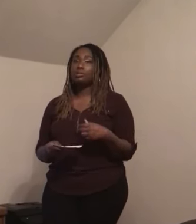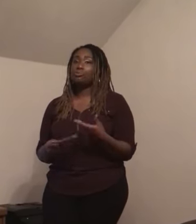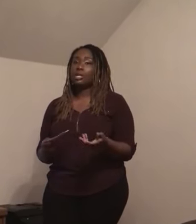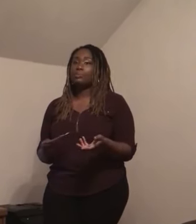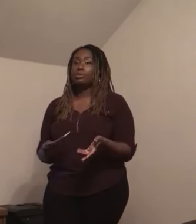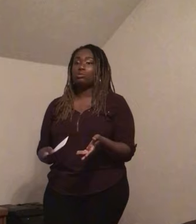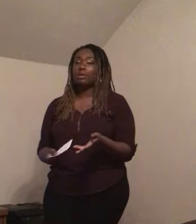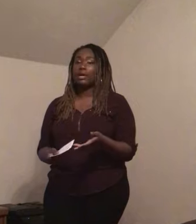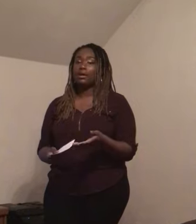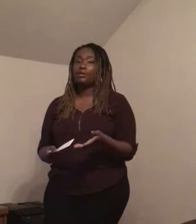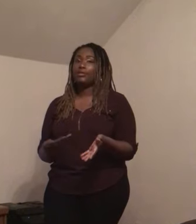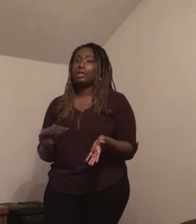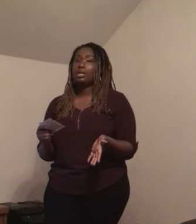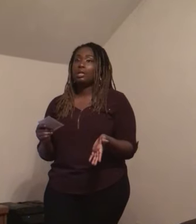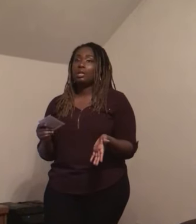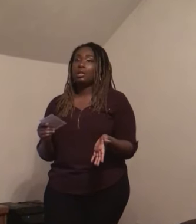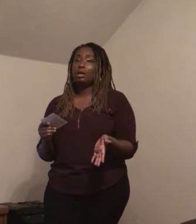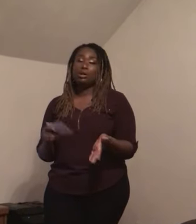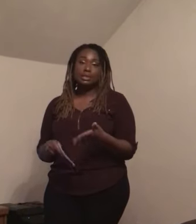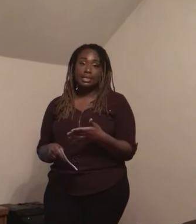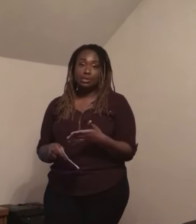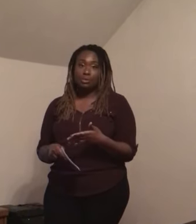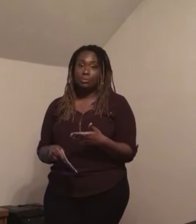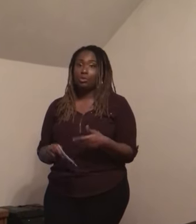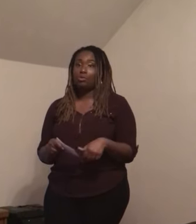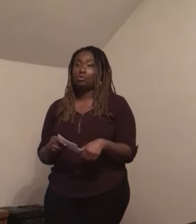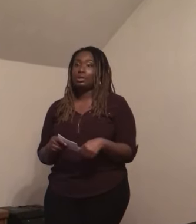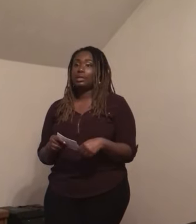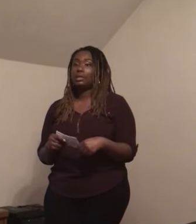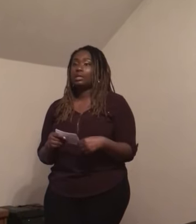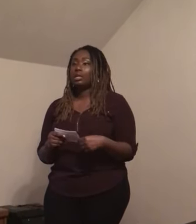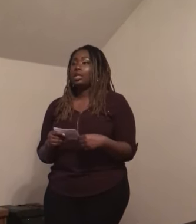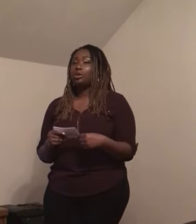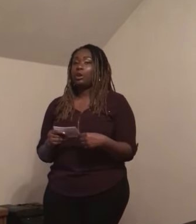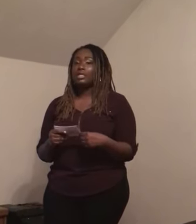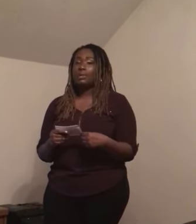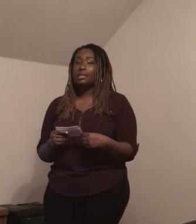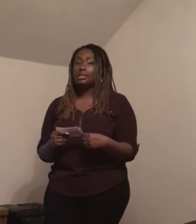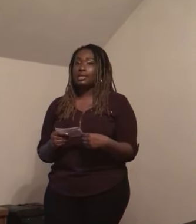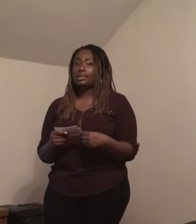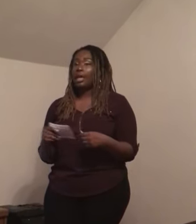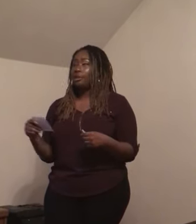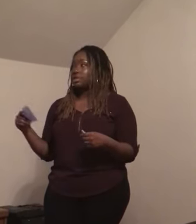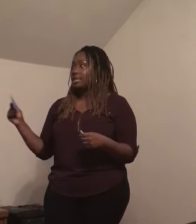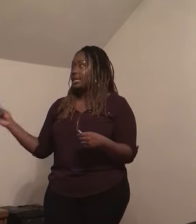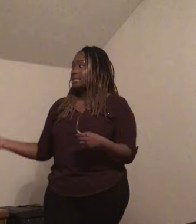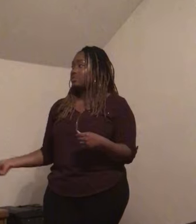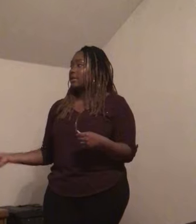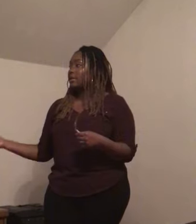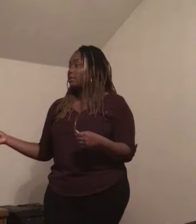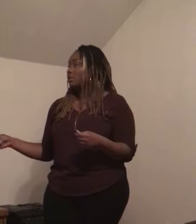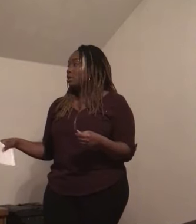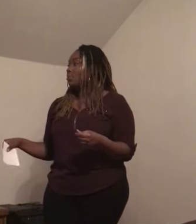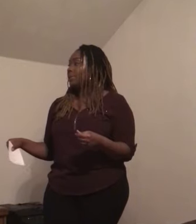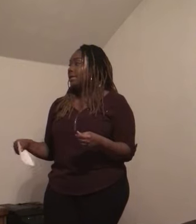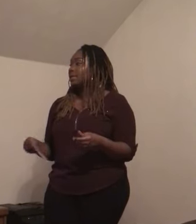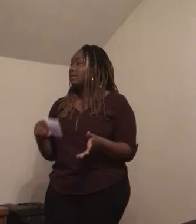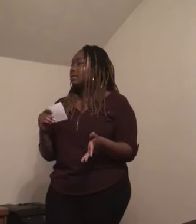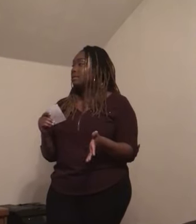or people who have autism or learning disabilities can use it as well. But the